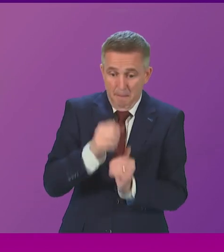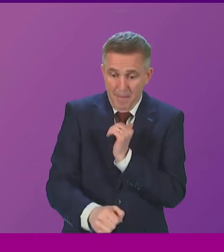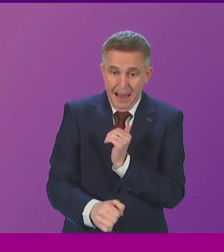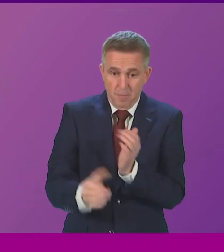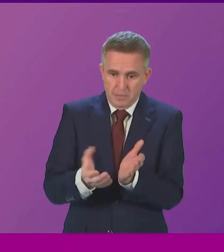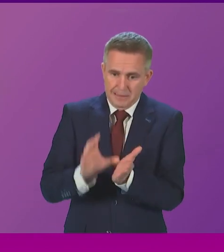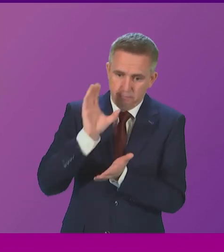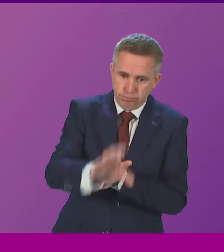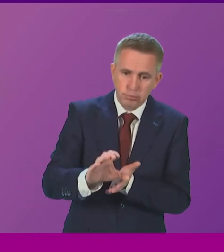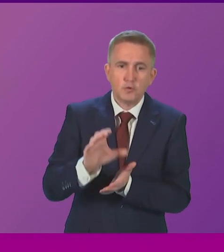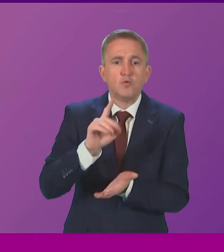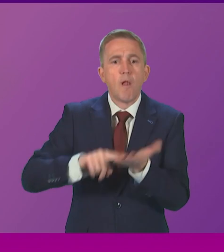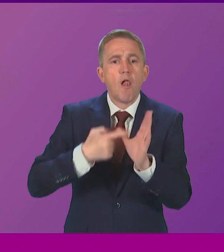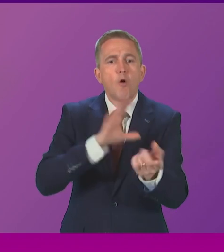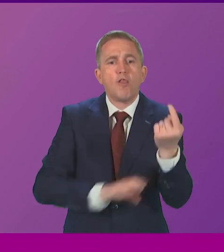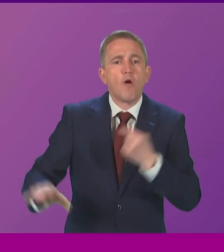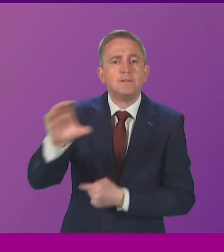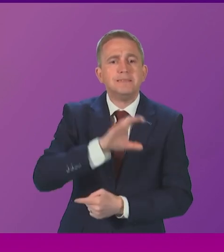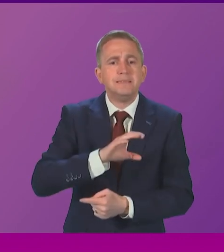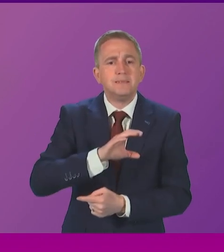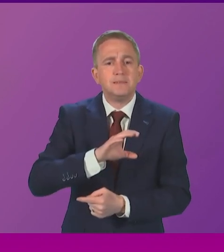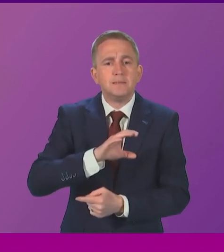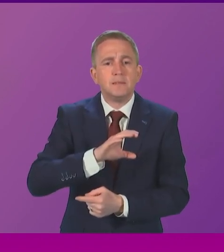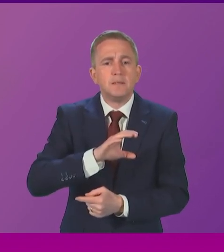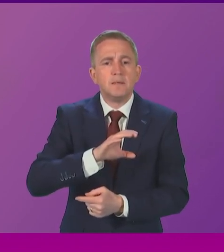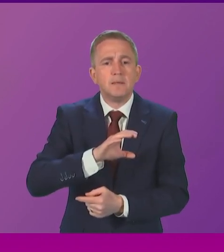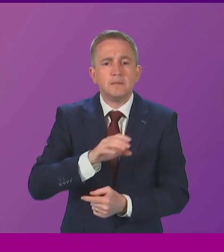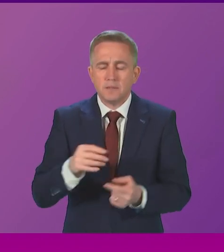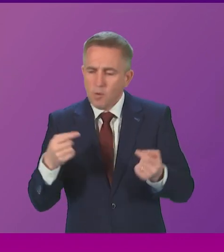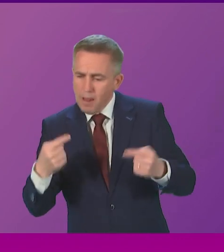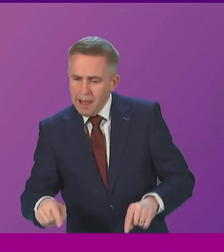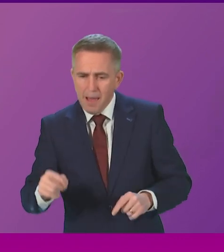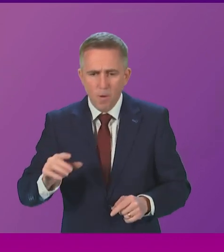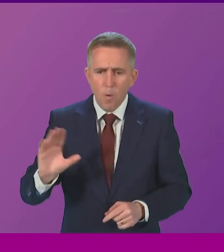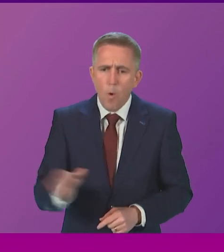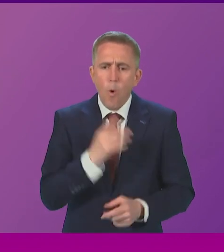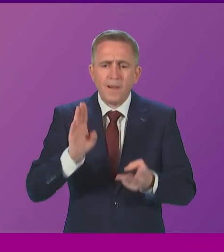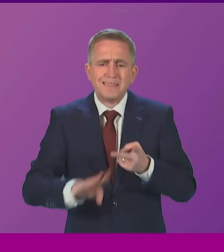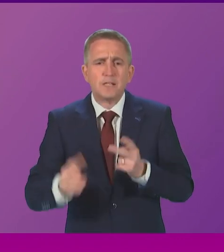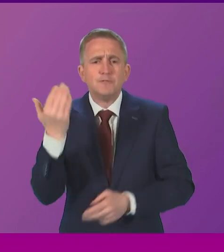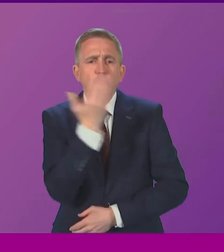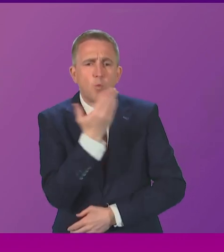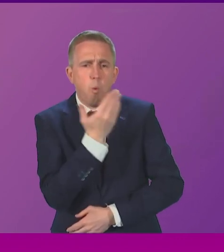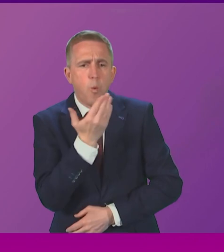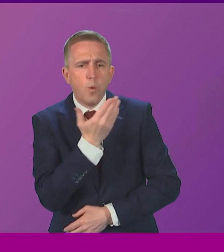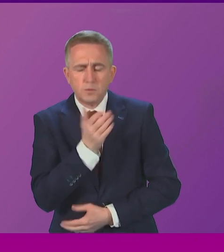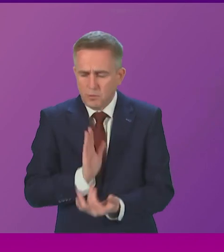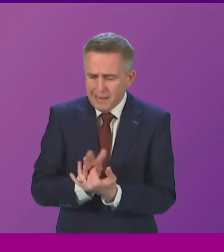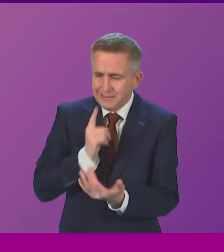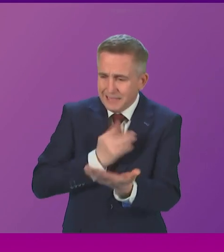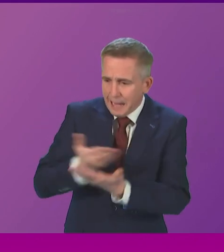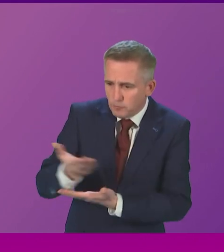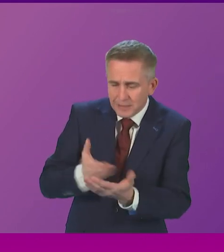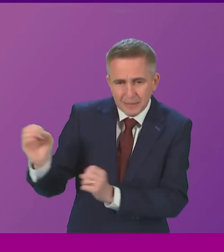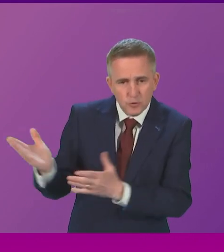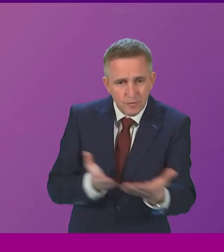authorities towards the commitment to make sure that every secondary school has access to counselling services. Authorities across the